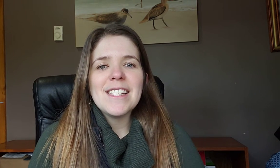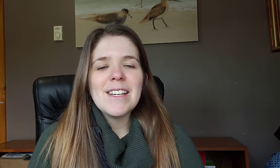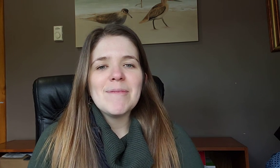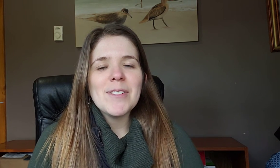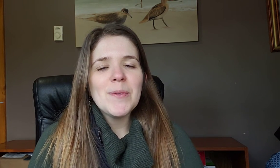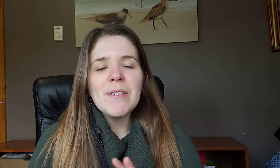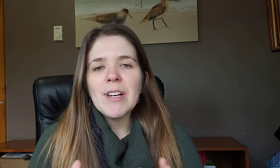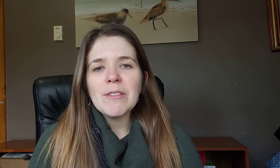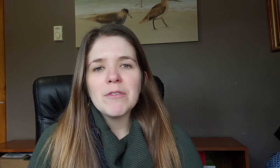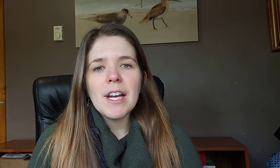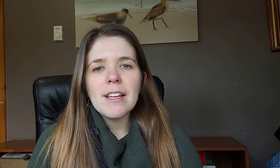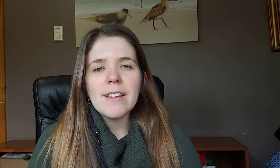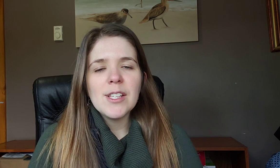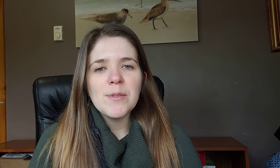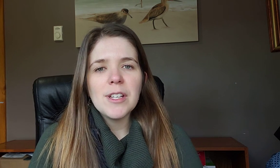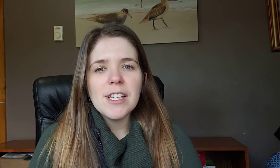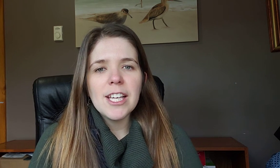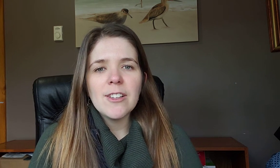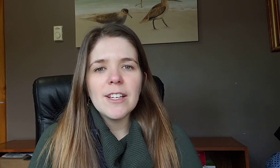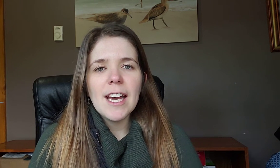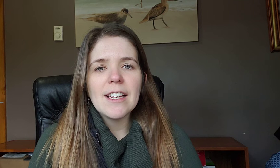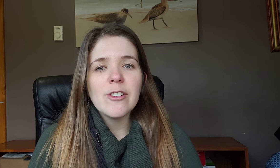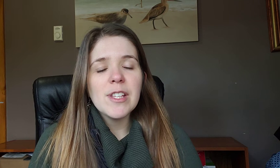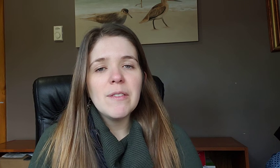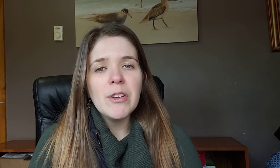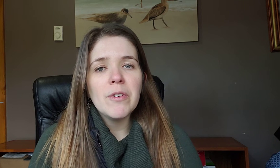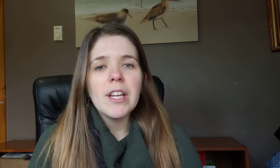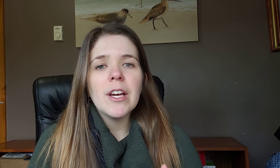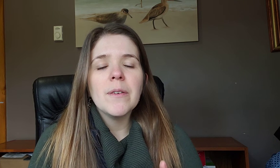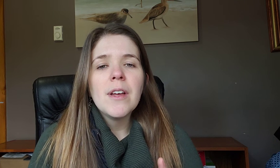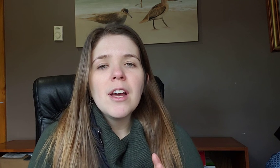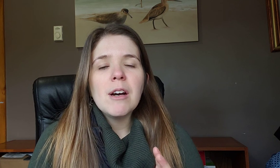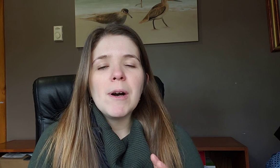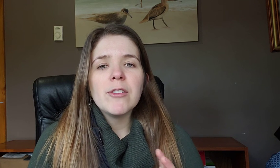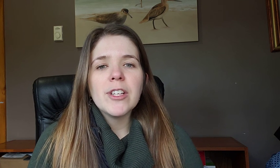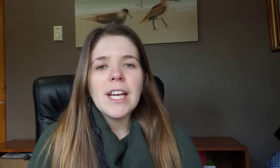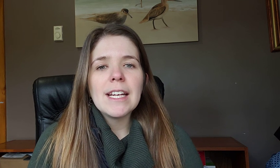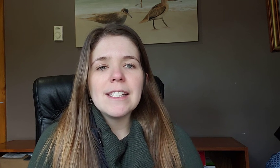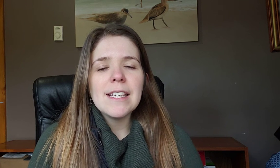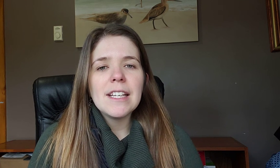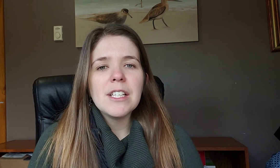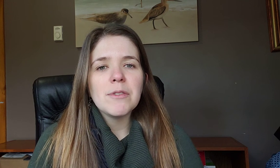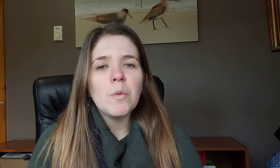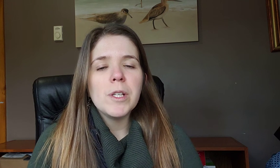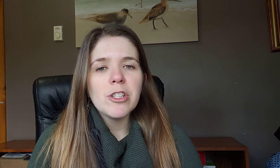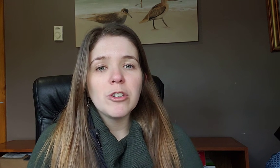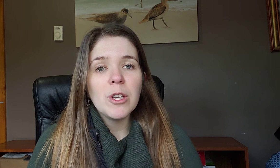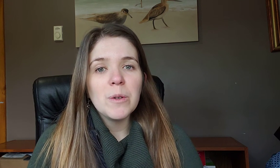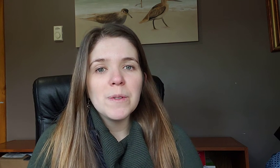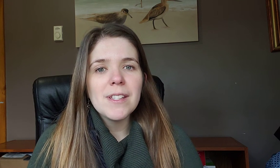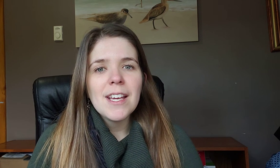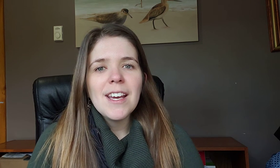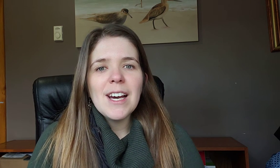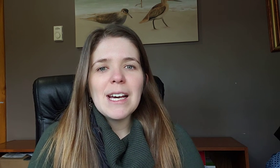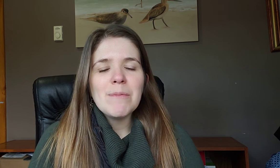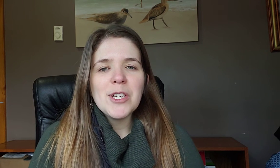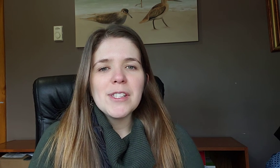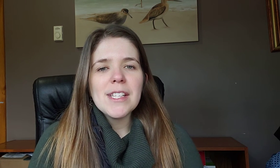so we've got a variety of things for you to take a look at and there's even a video about learning how to sign different winter clothes which is a